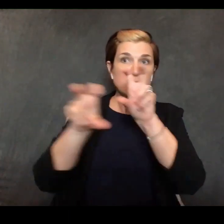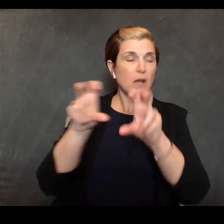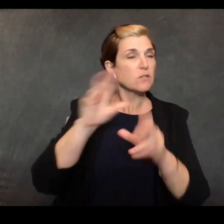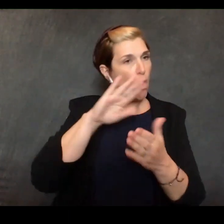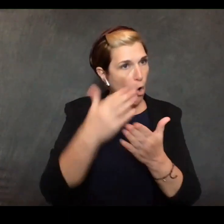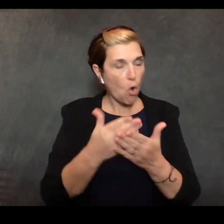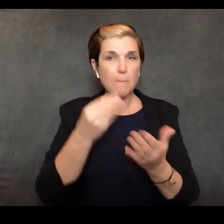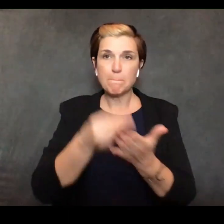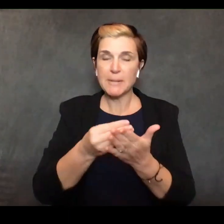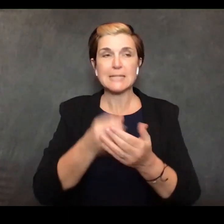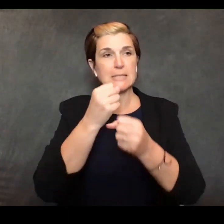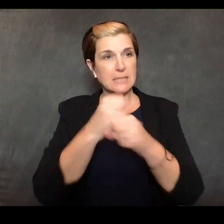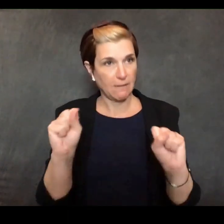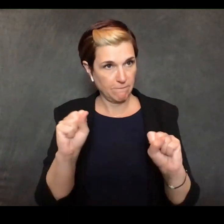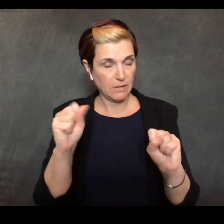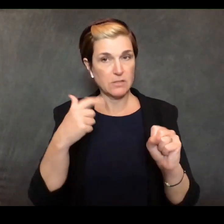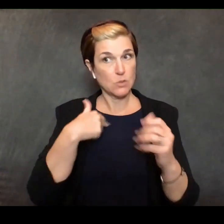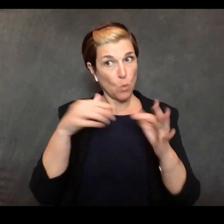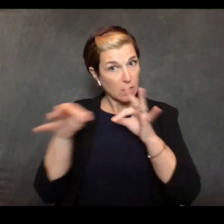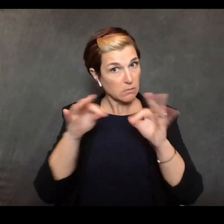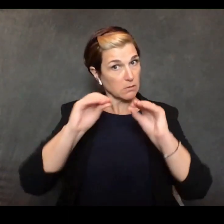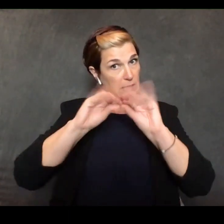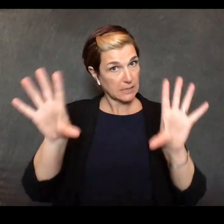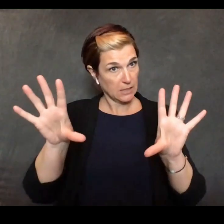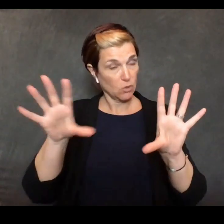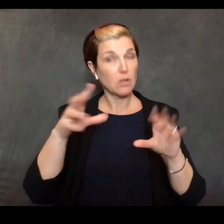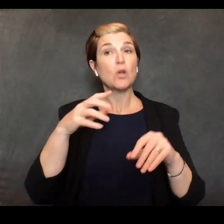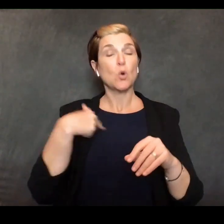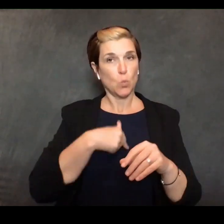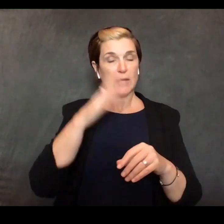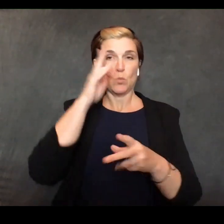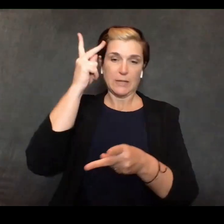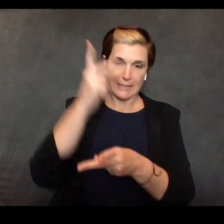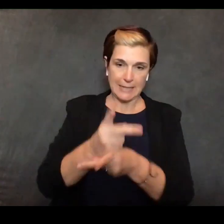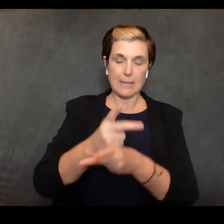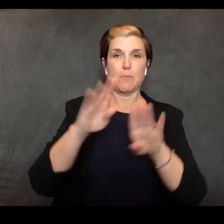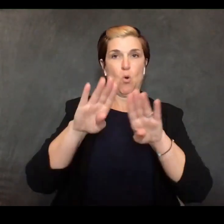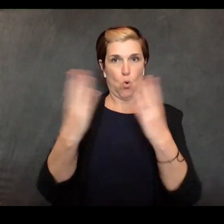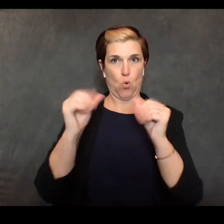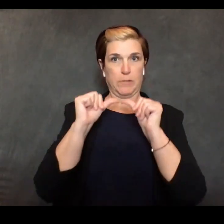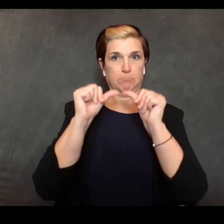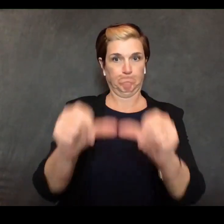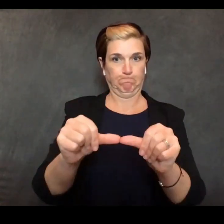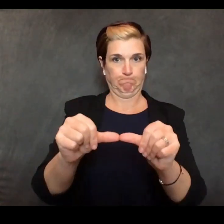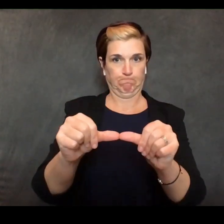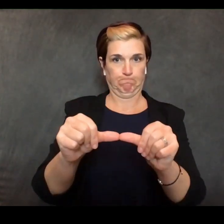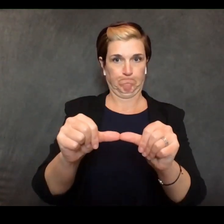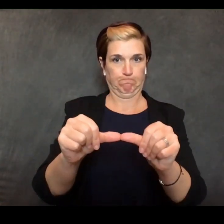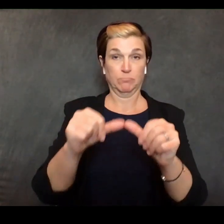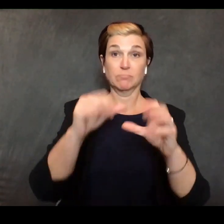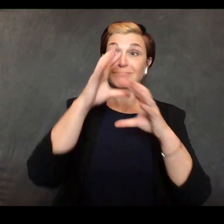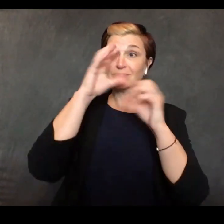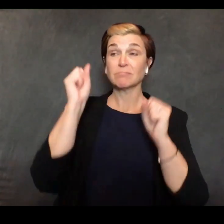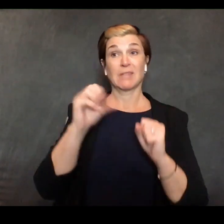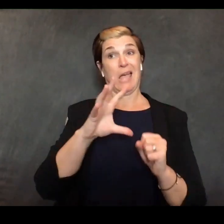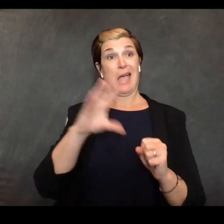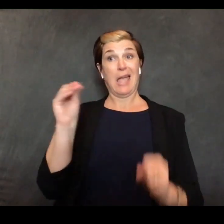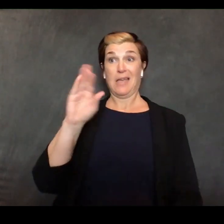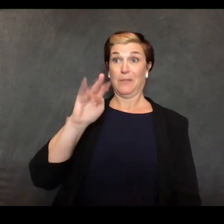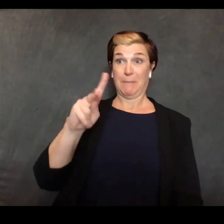be very clear uh... we intend to keep the markets open and the banks are record setting strong so we have uh... have that which is a